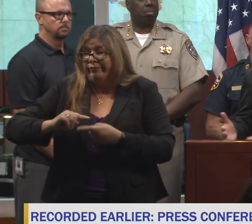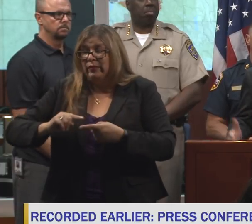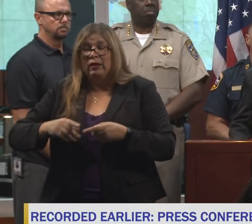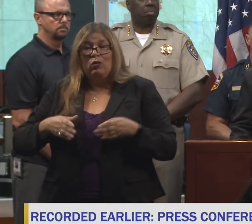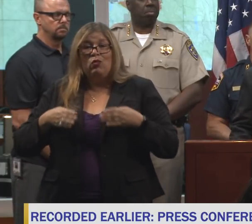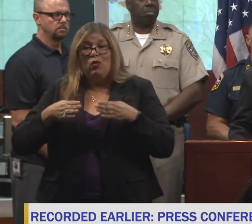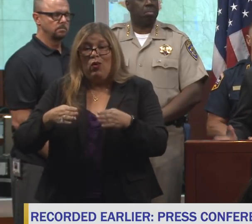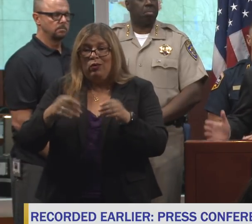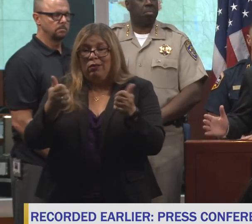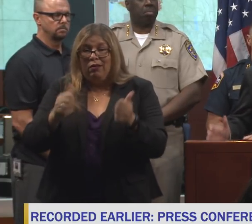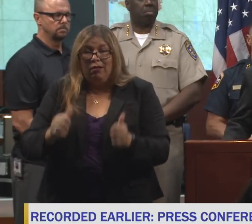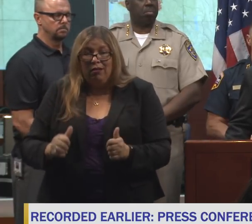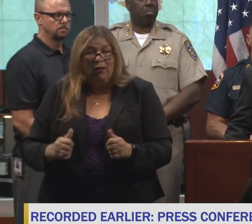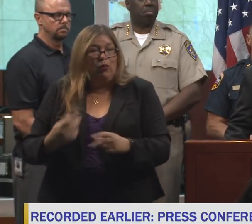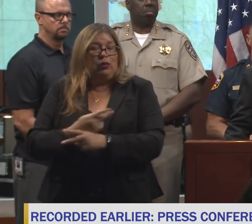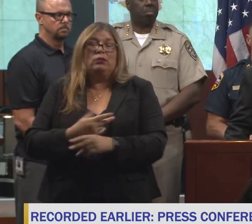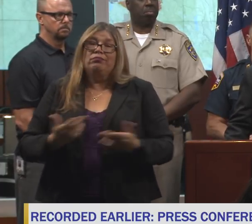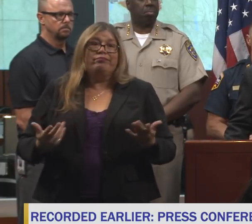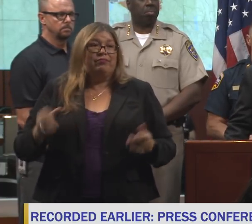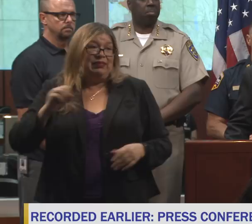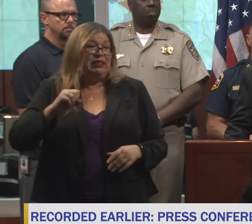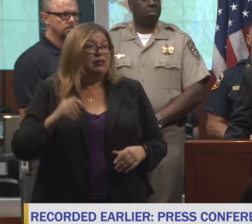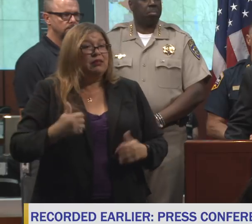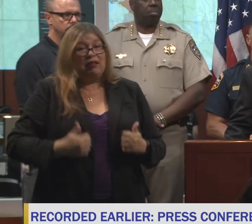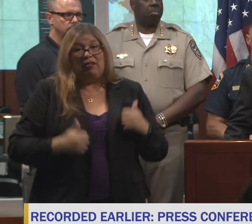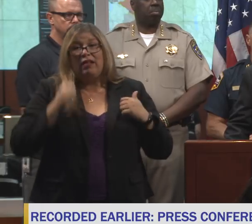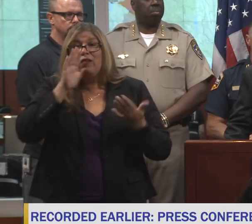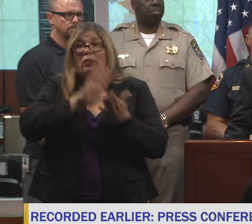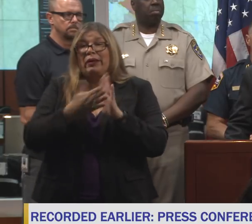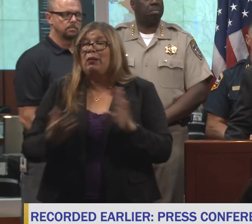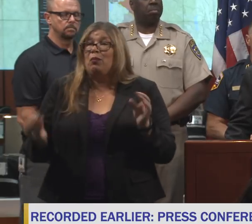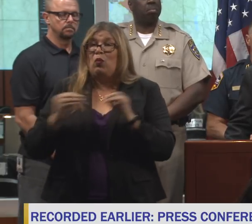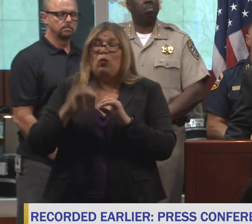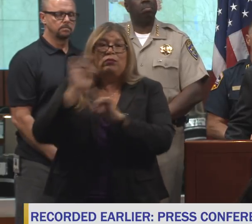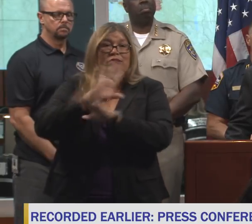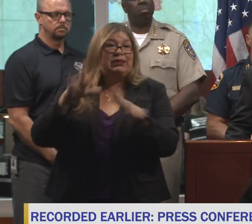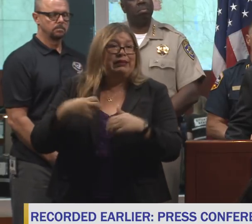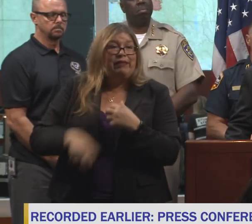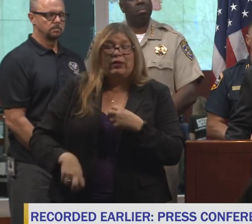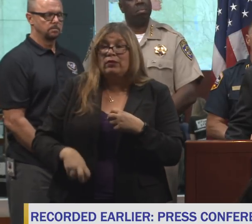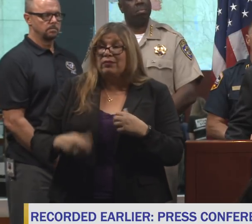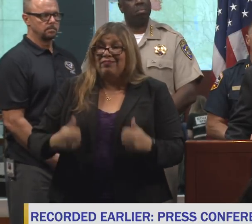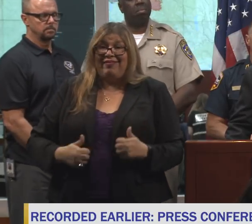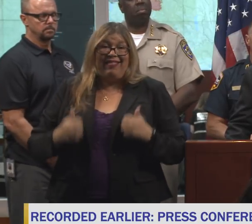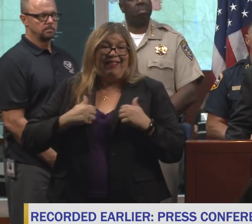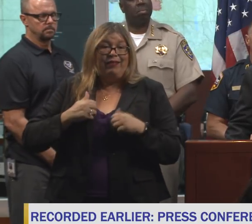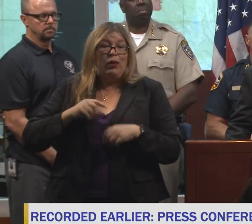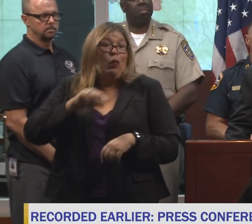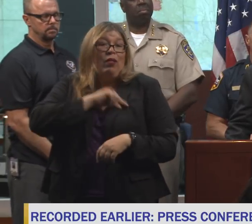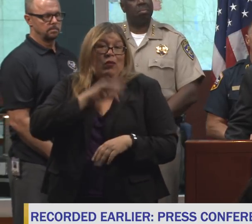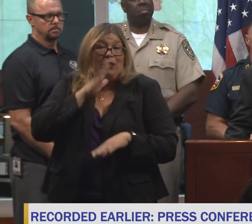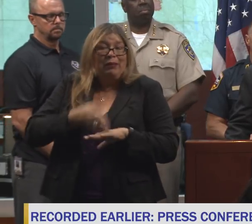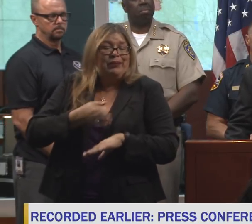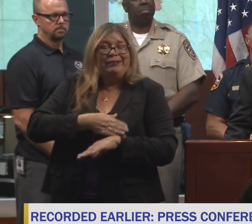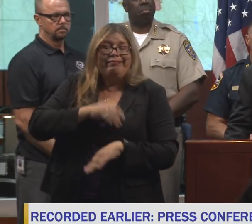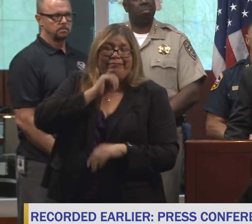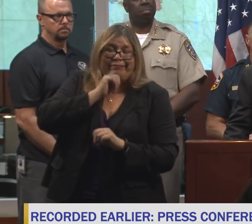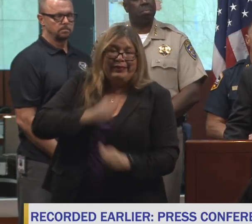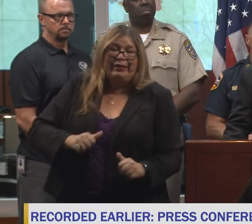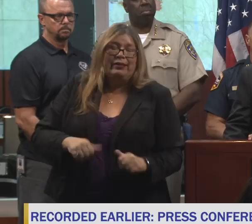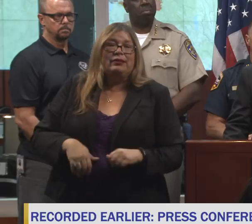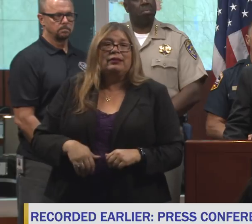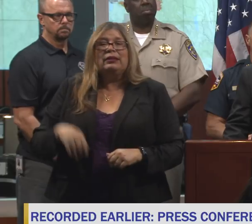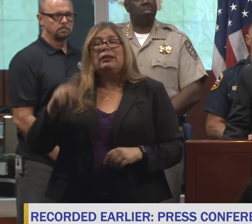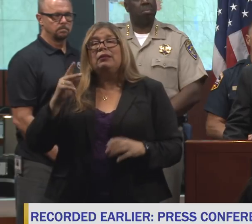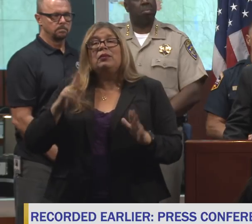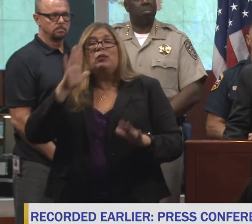deteriorate further, yeah, life will be more difficult. The quality of life will not improve. And therefore, I think people want to look right